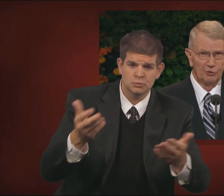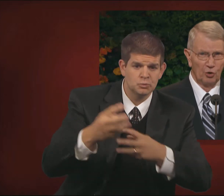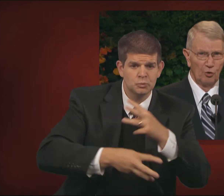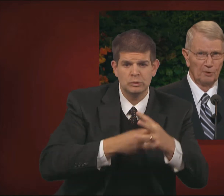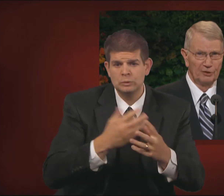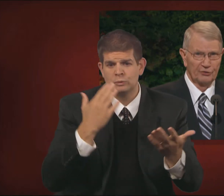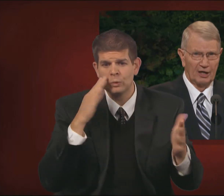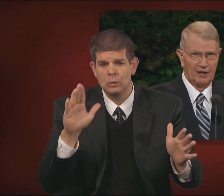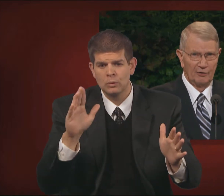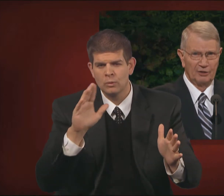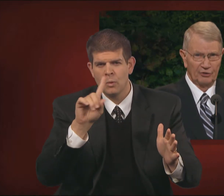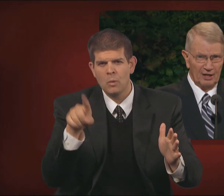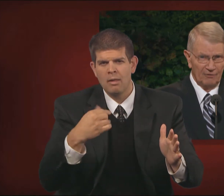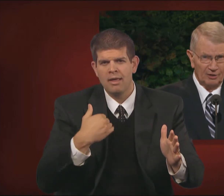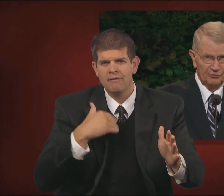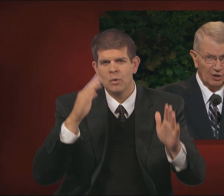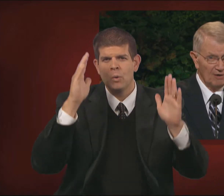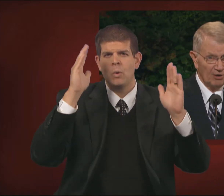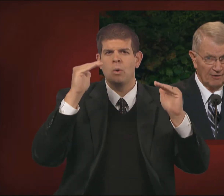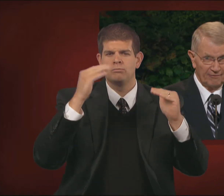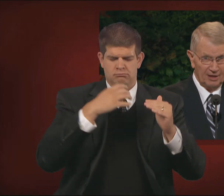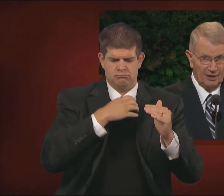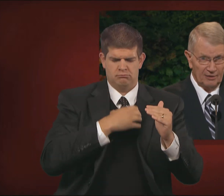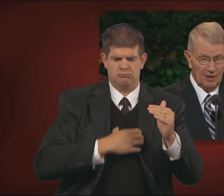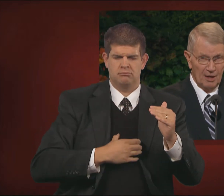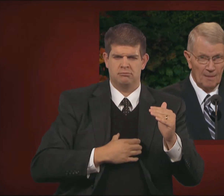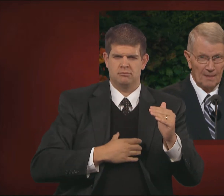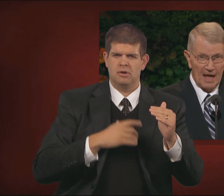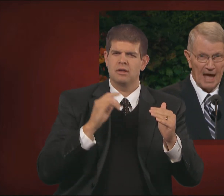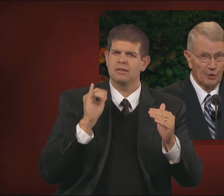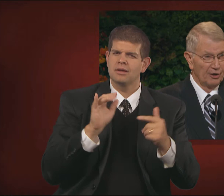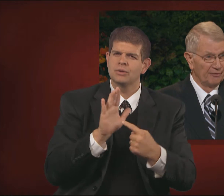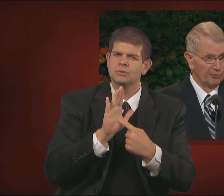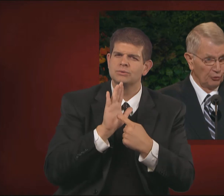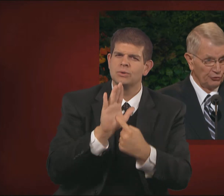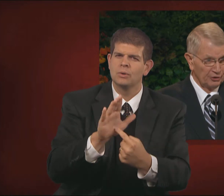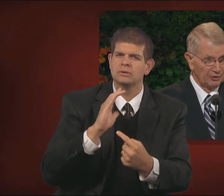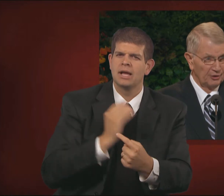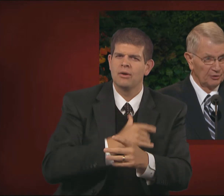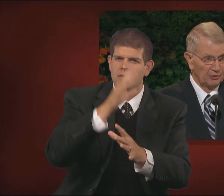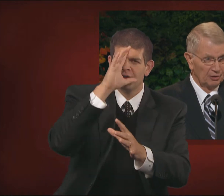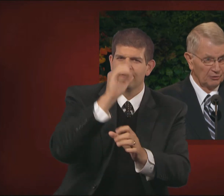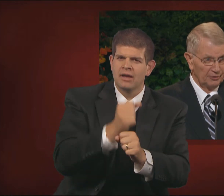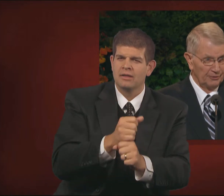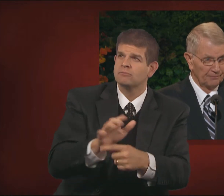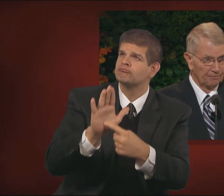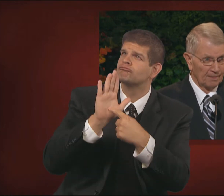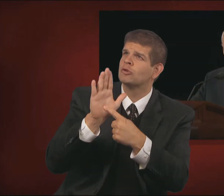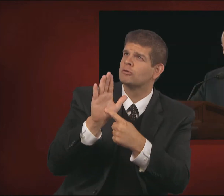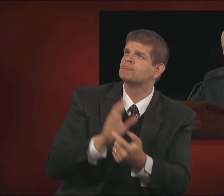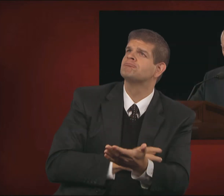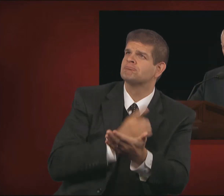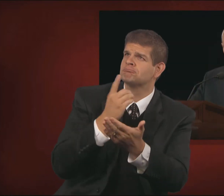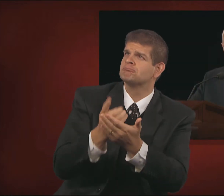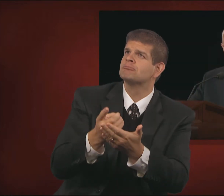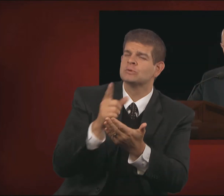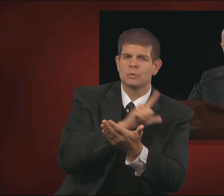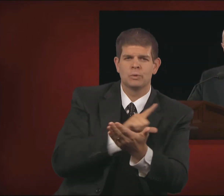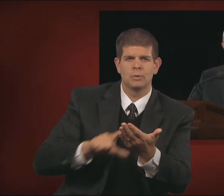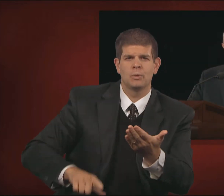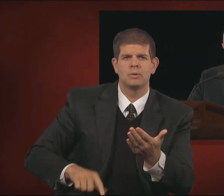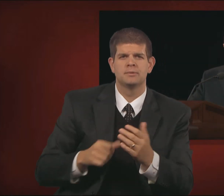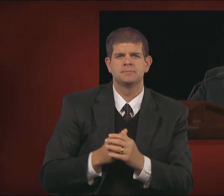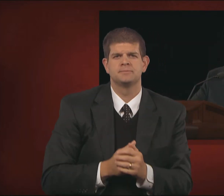only with hope and desire, is evidence of our faith and our devotion to the Lord. And so,